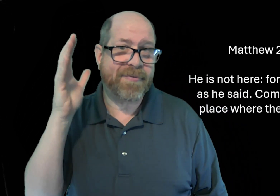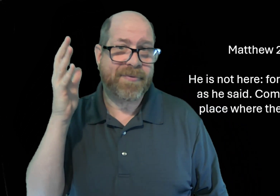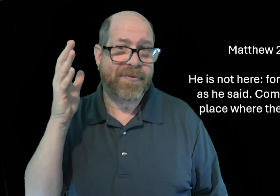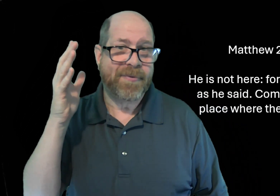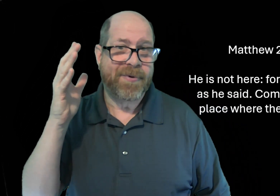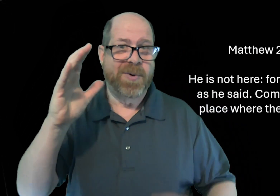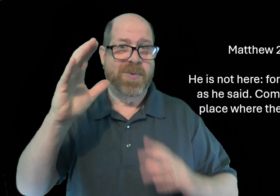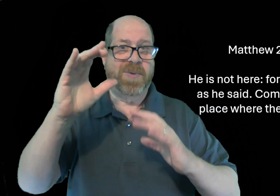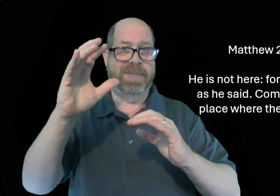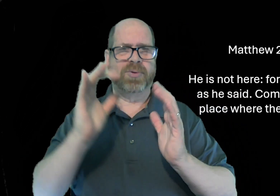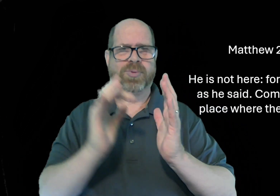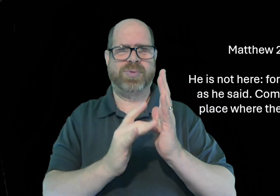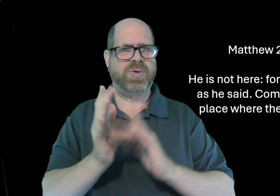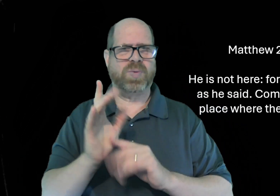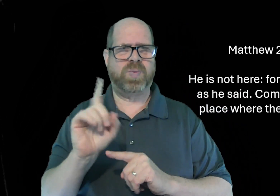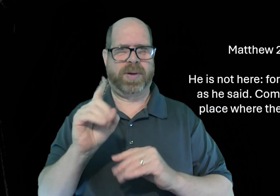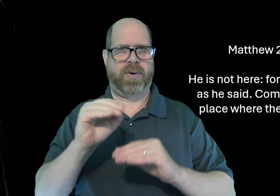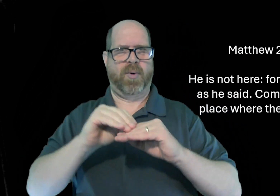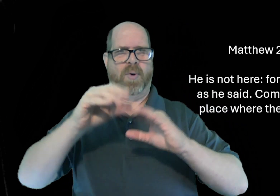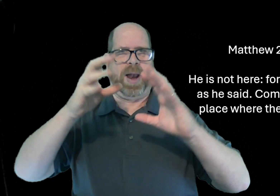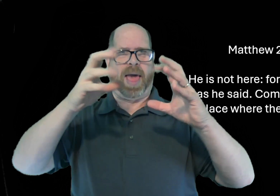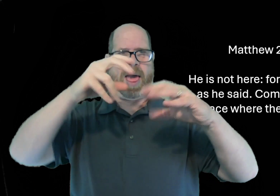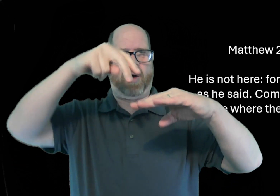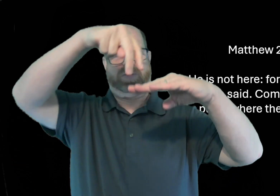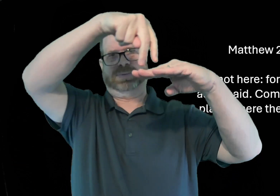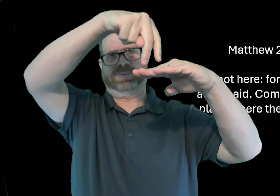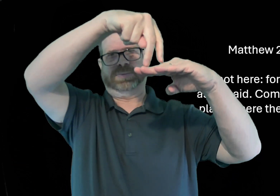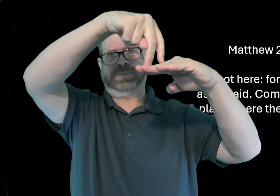going to hear the trumpets and we'll see him on the clouds